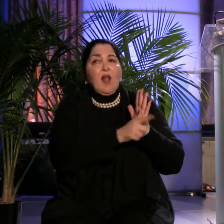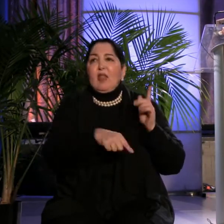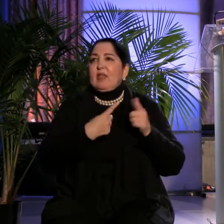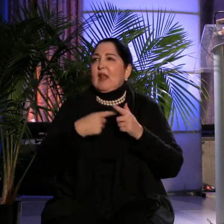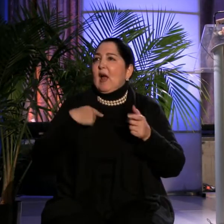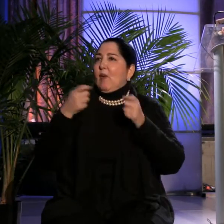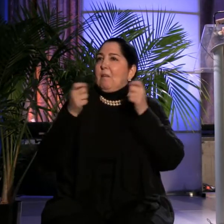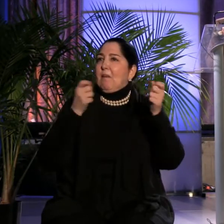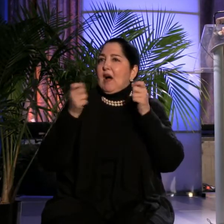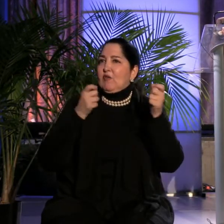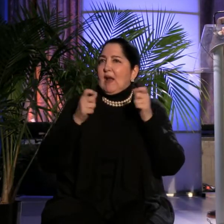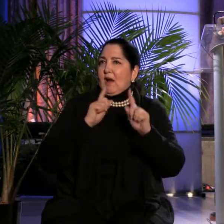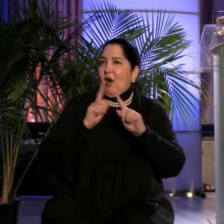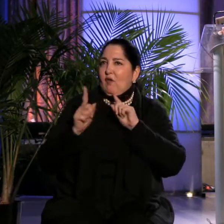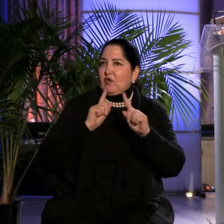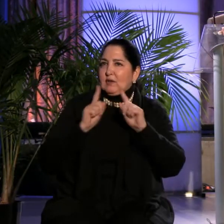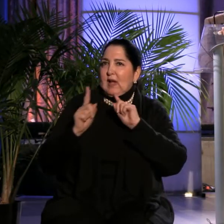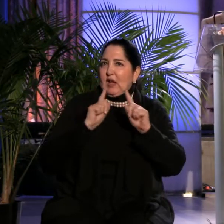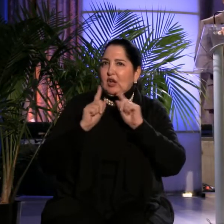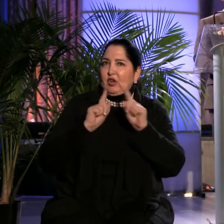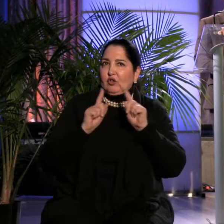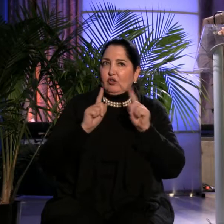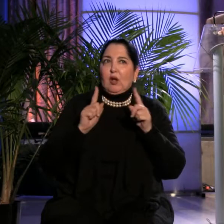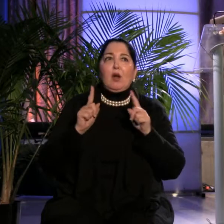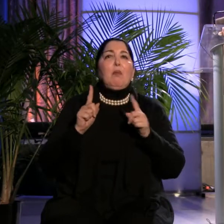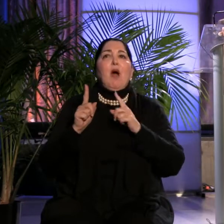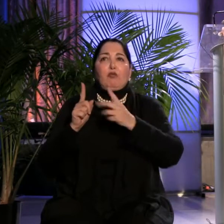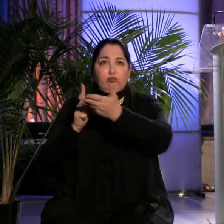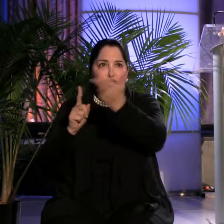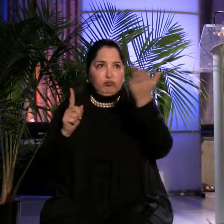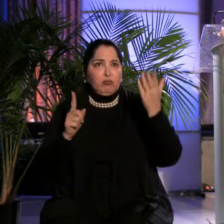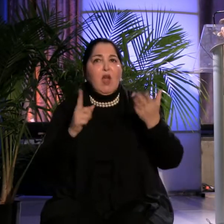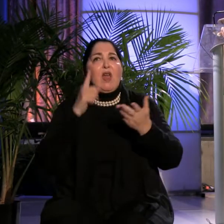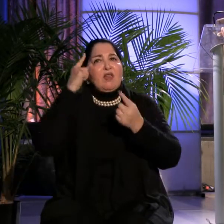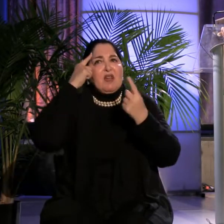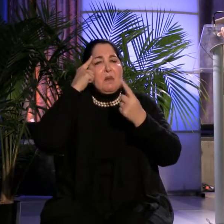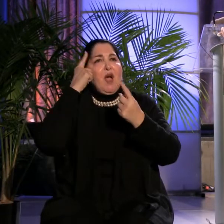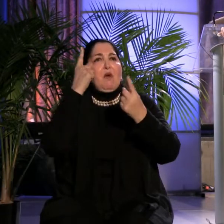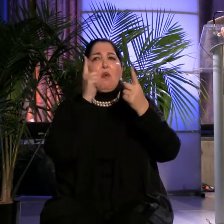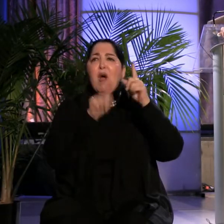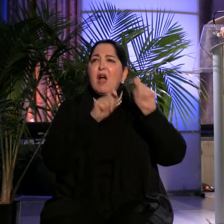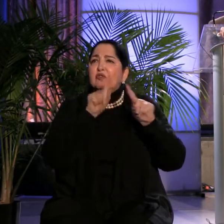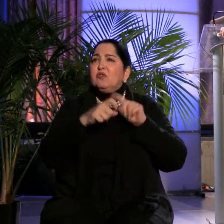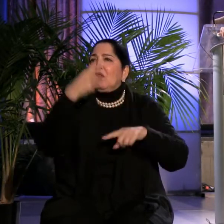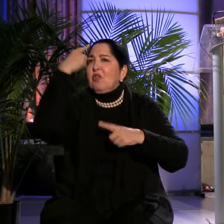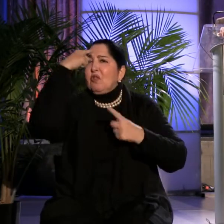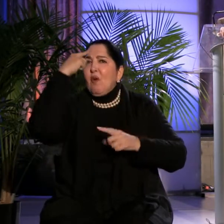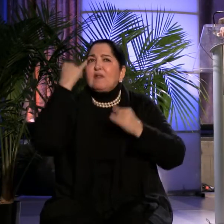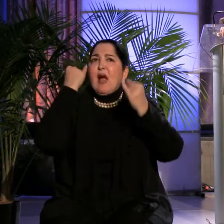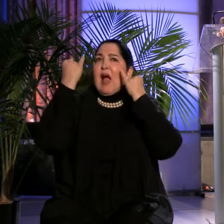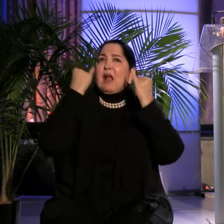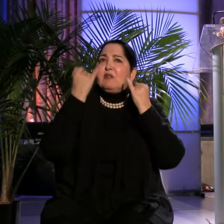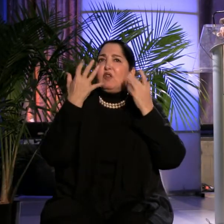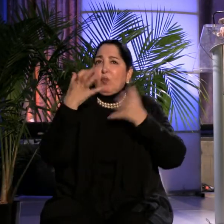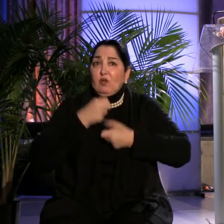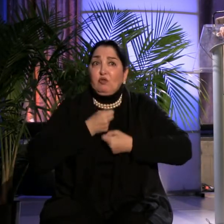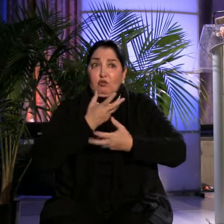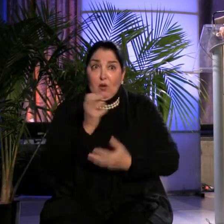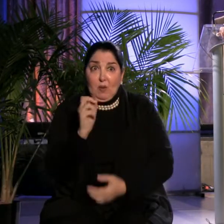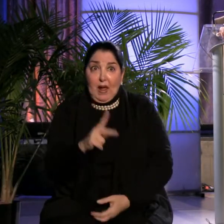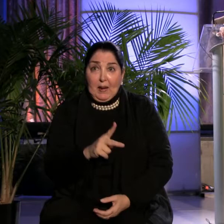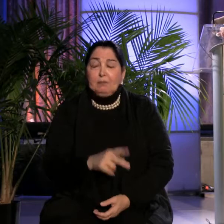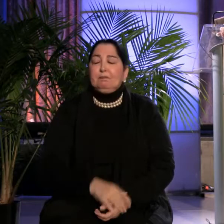you, the audience. So, please be thinking about questions, thoughts, ideas that you might like to share during our discussion period following the presentations. Cool?